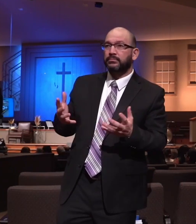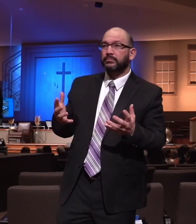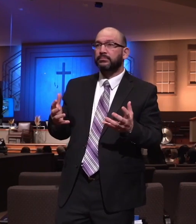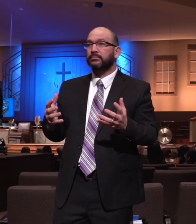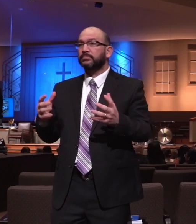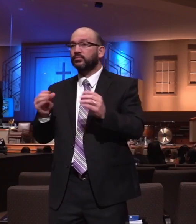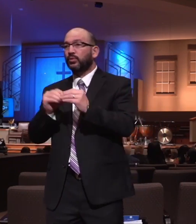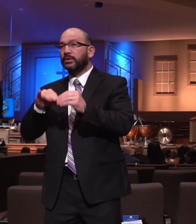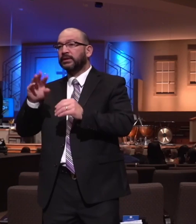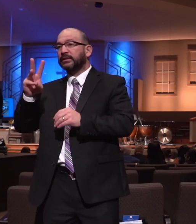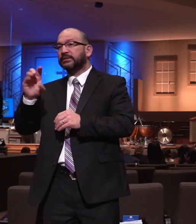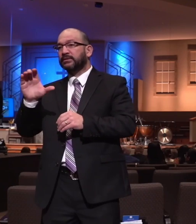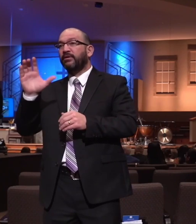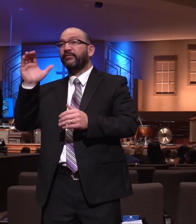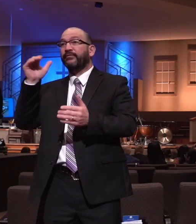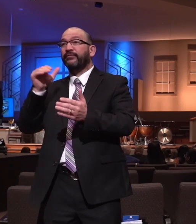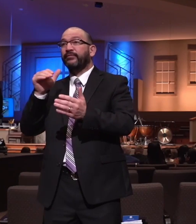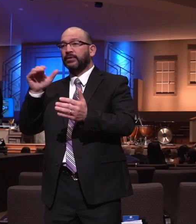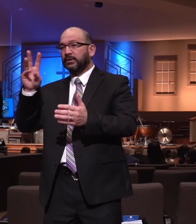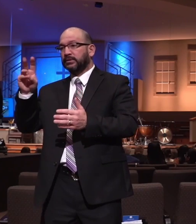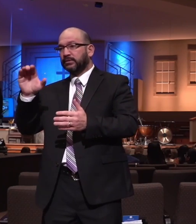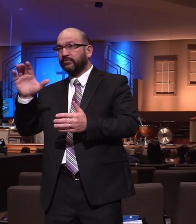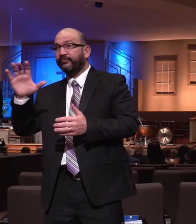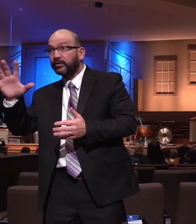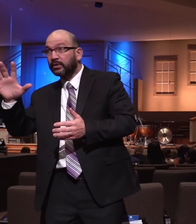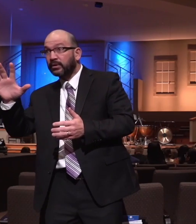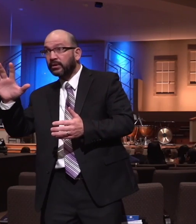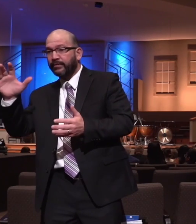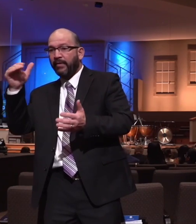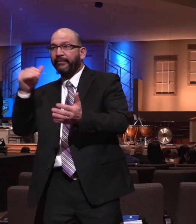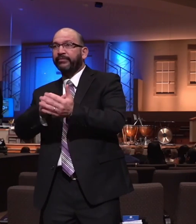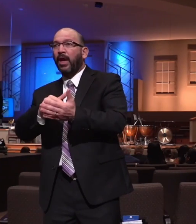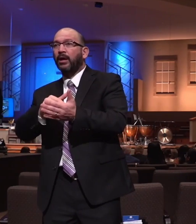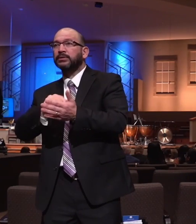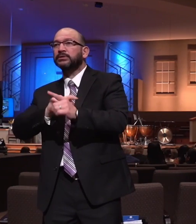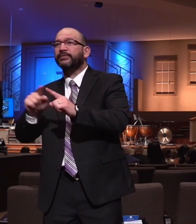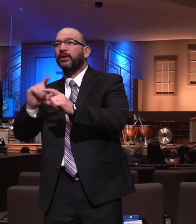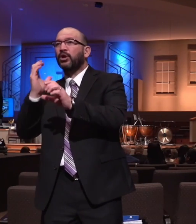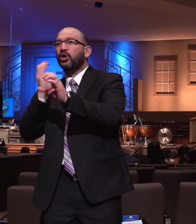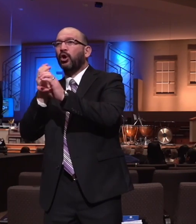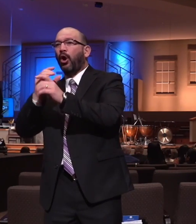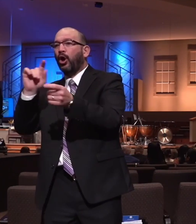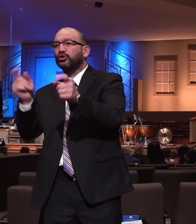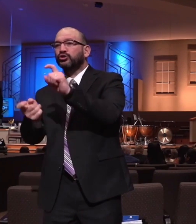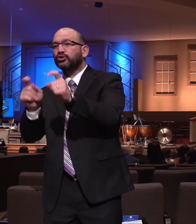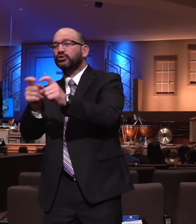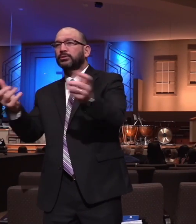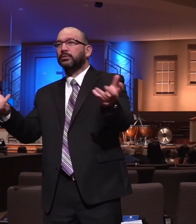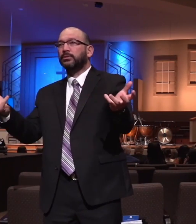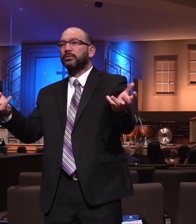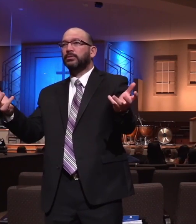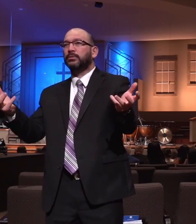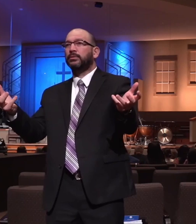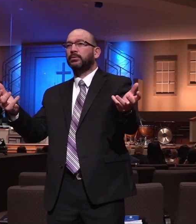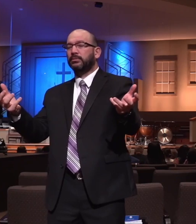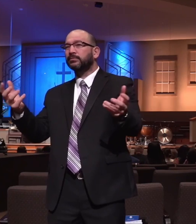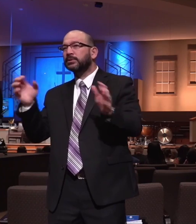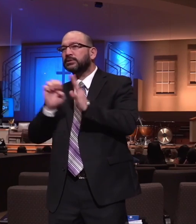and that does not count color choices. 600,000, and I don't know what that is, like two-door, four-door, this color